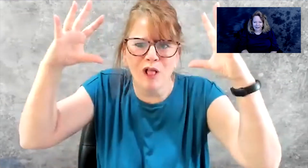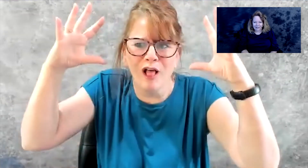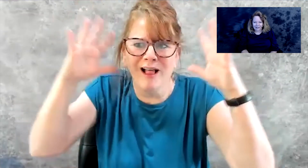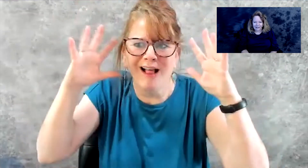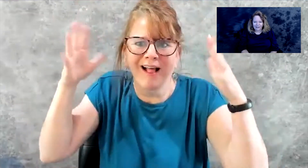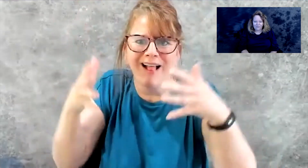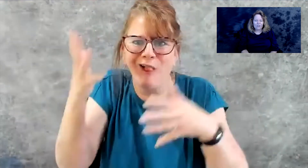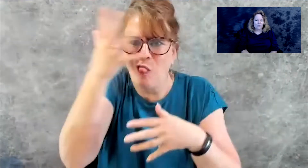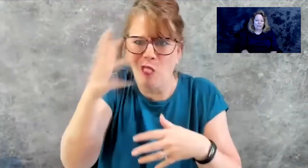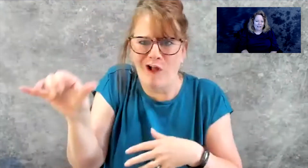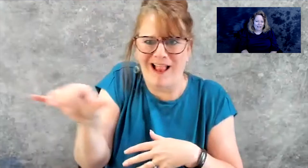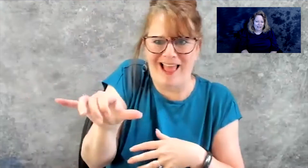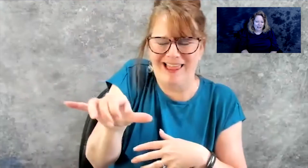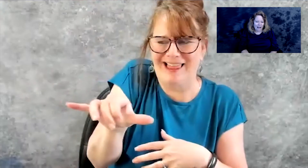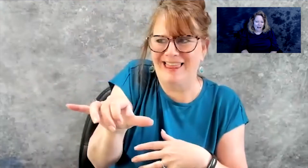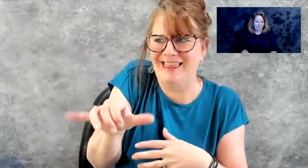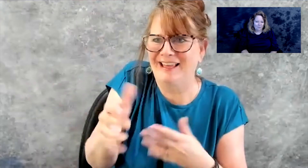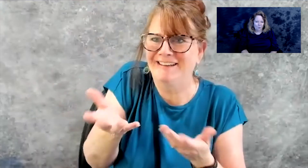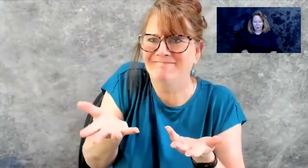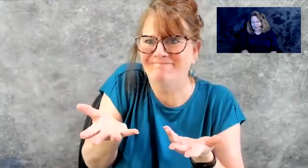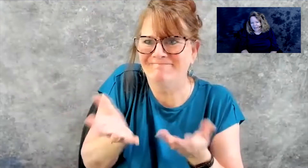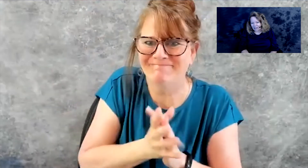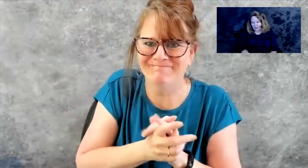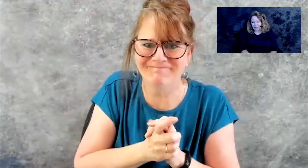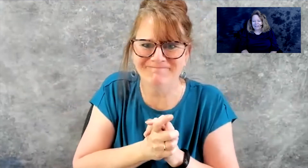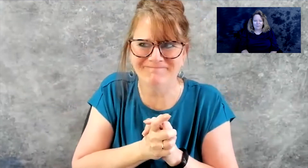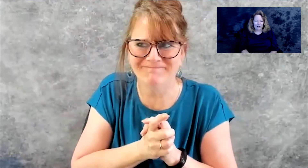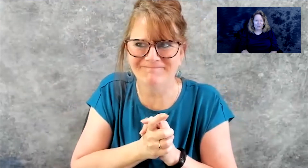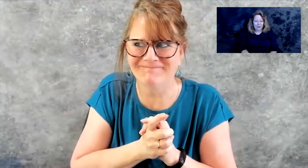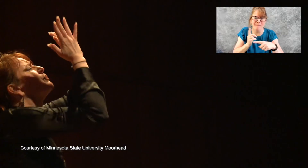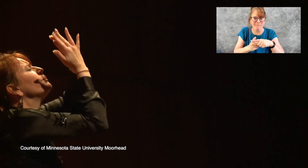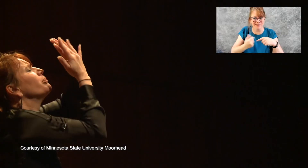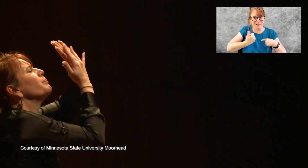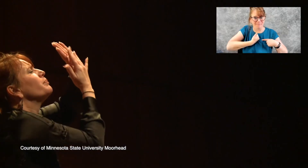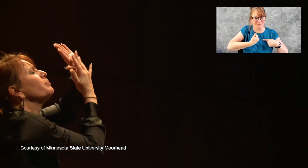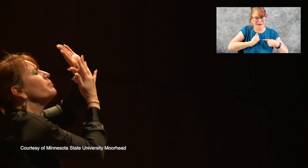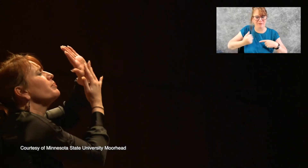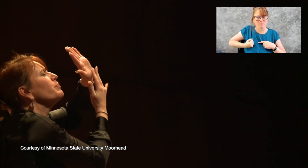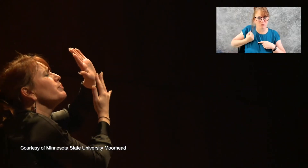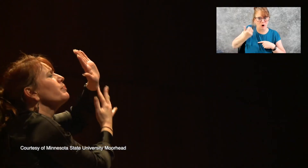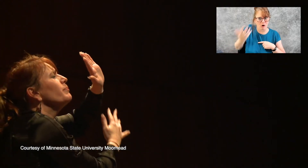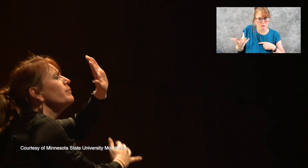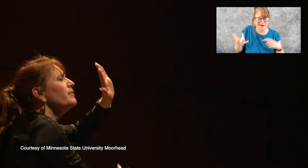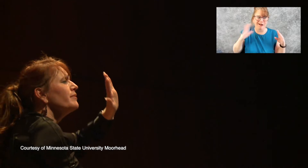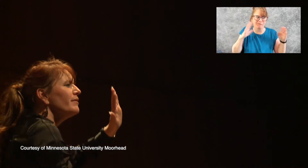visually what things look similar. I am a poet.